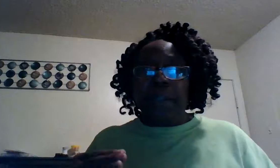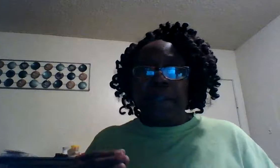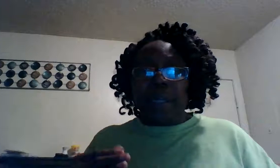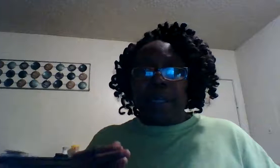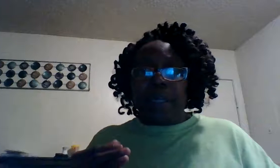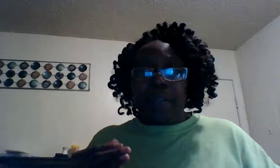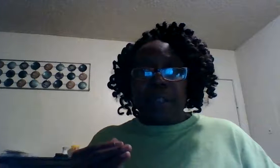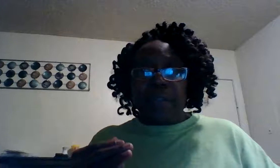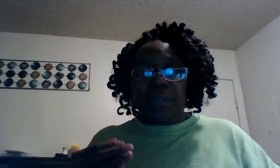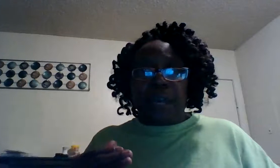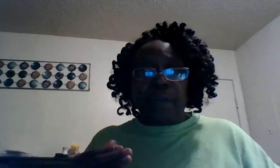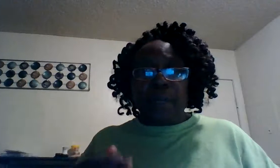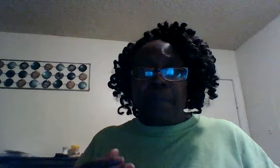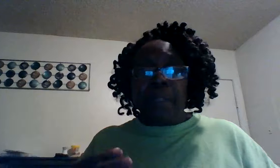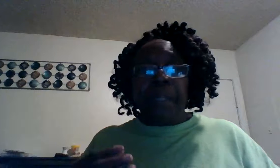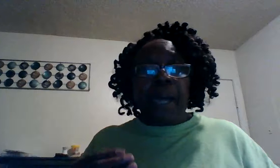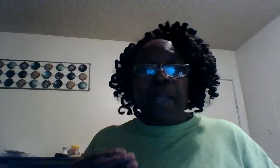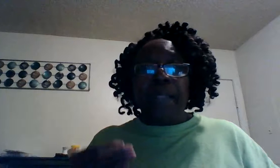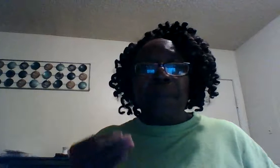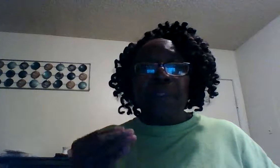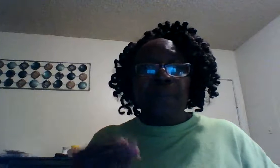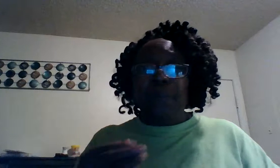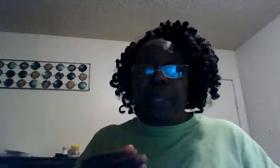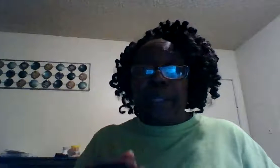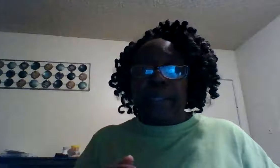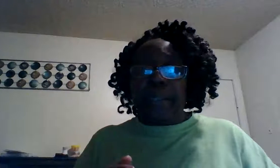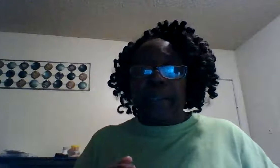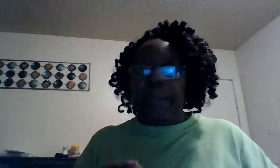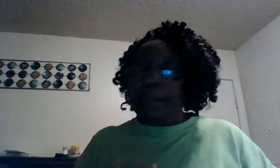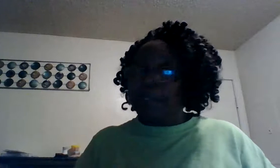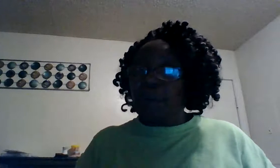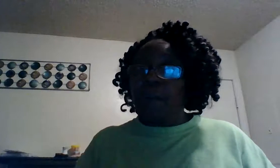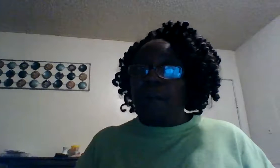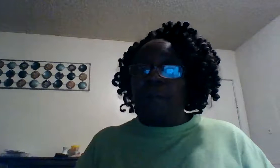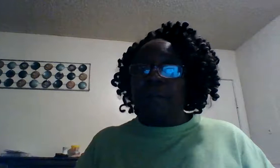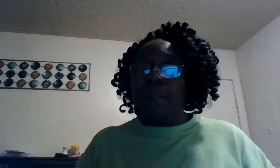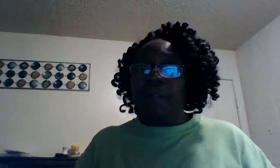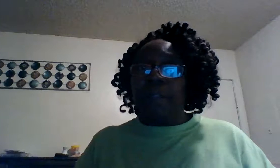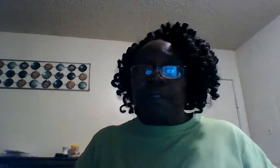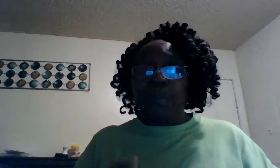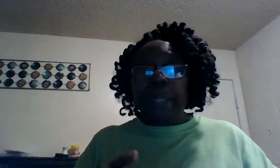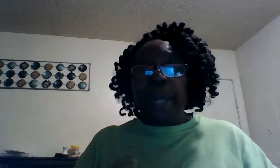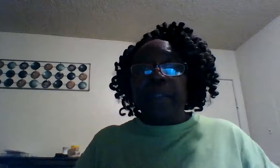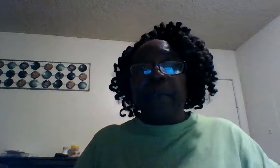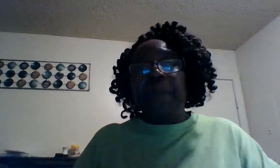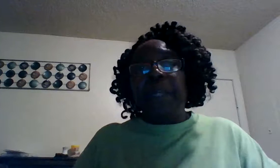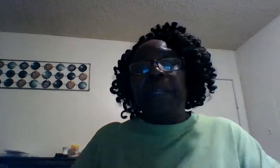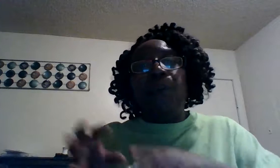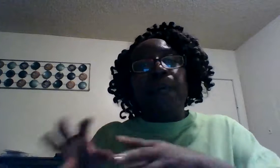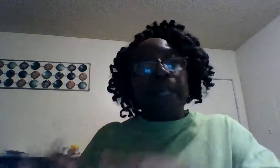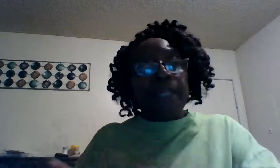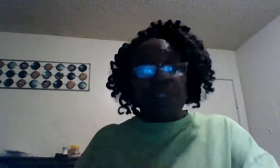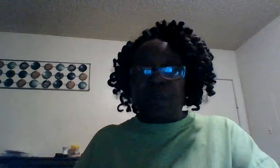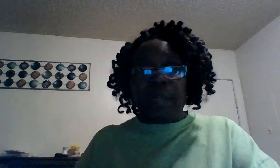it it it tried away but god said when you weak i'm strong so we have to depend on his strength